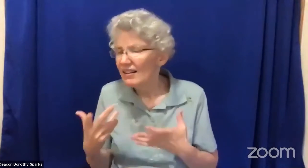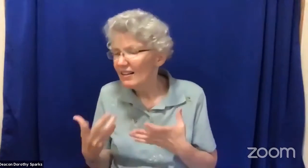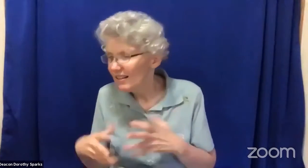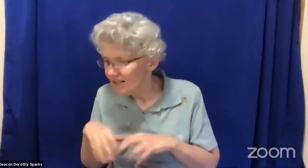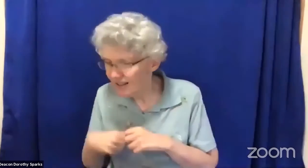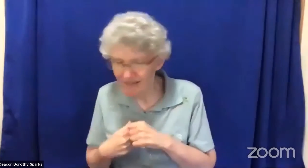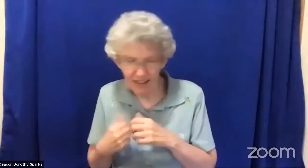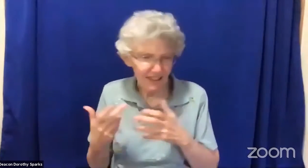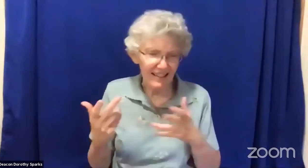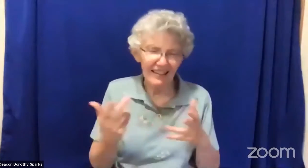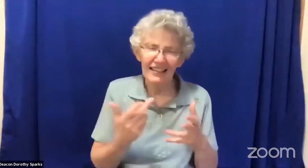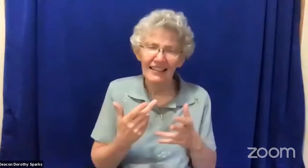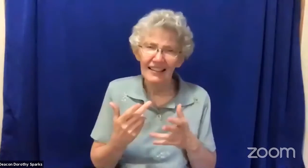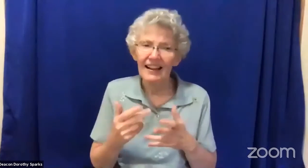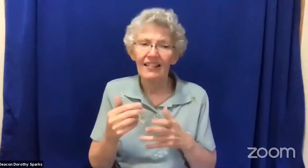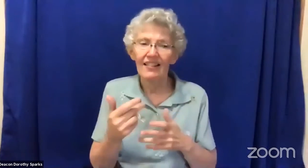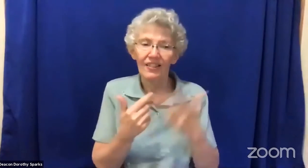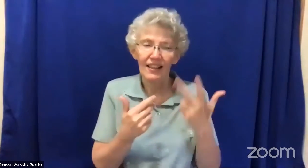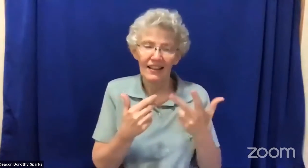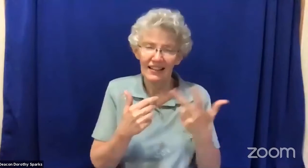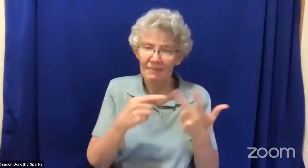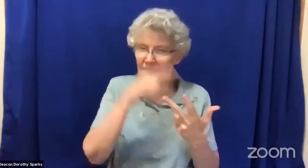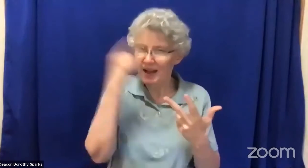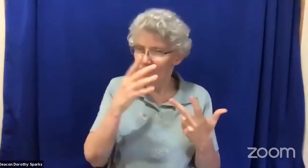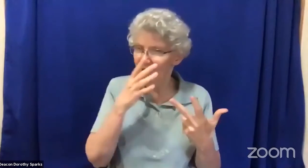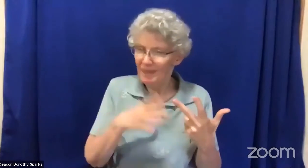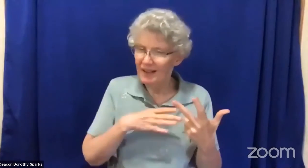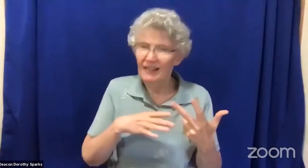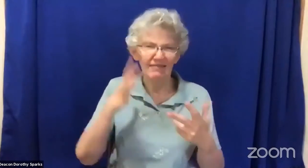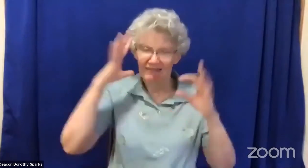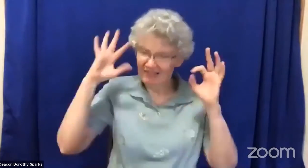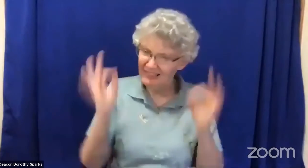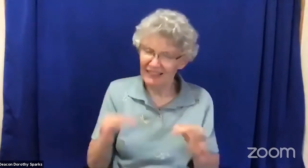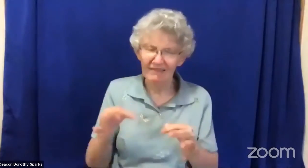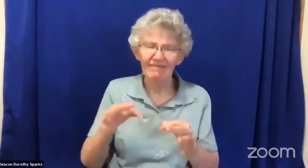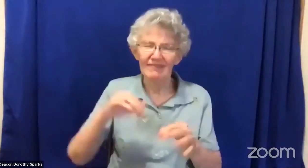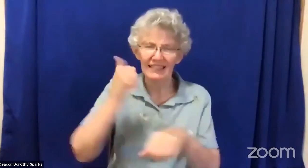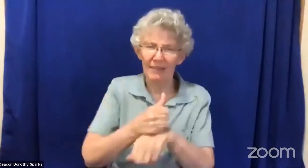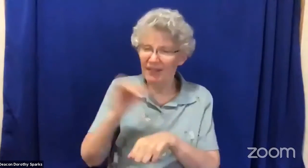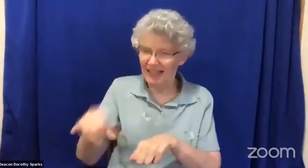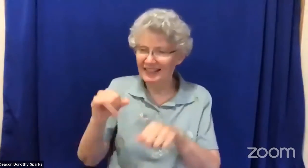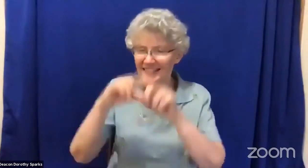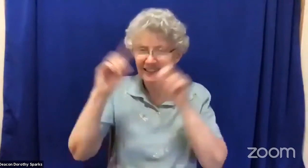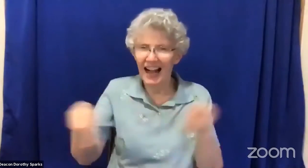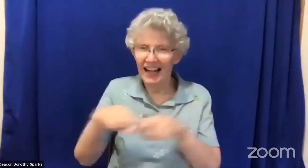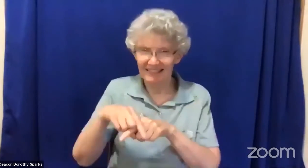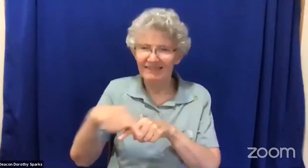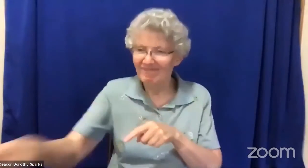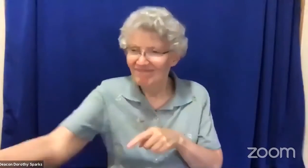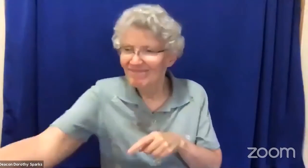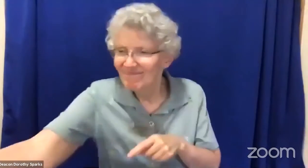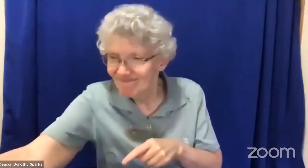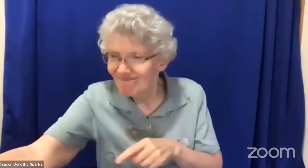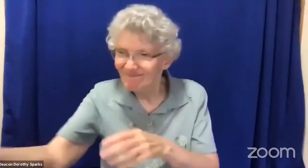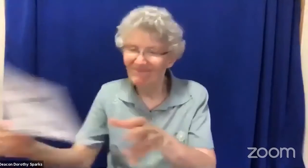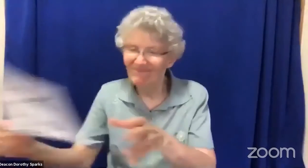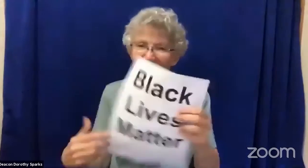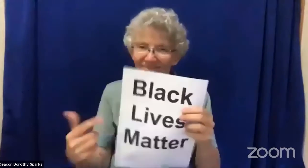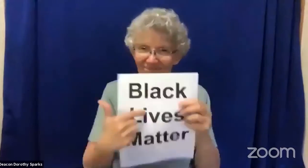the black community responded in grief. And there were three black women that